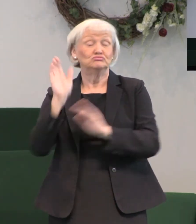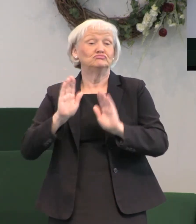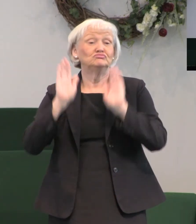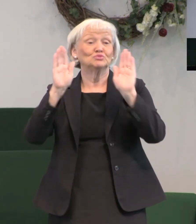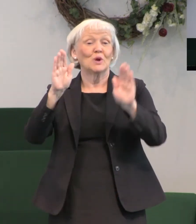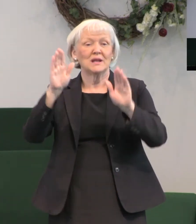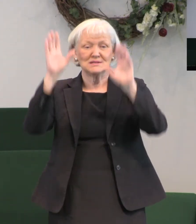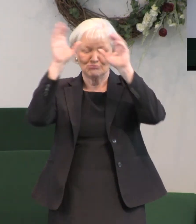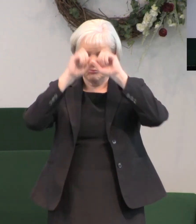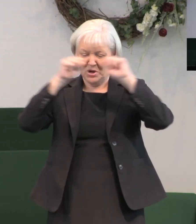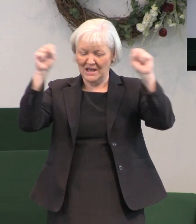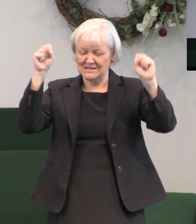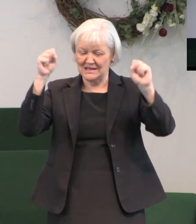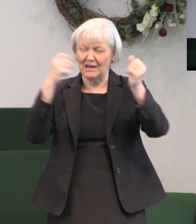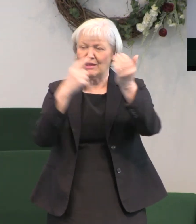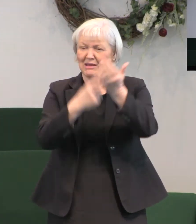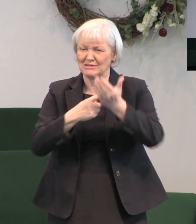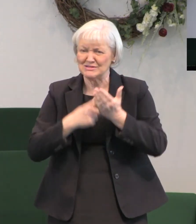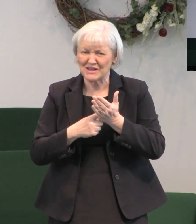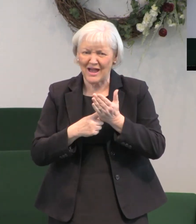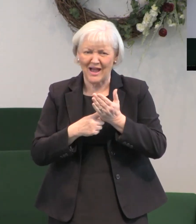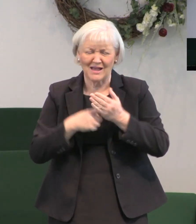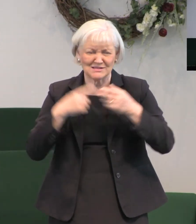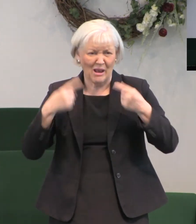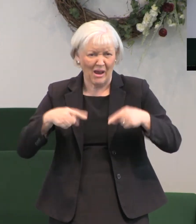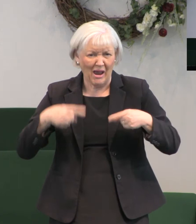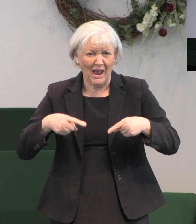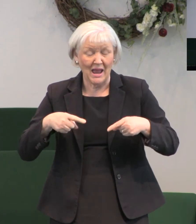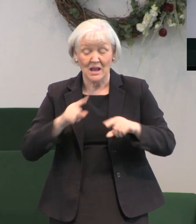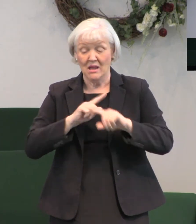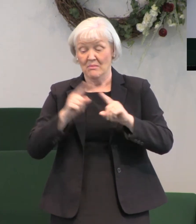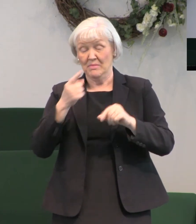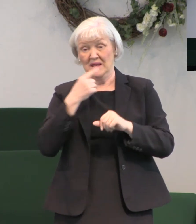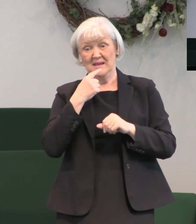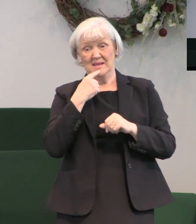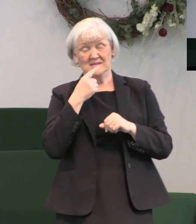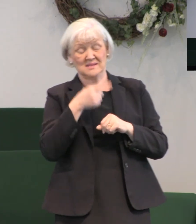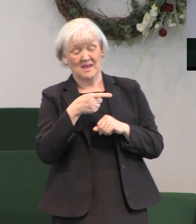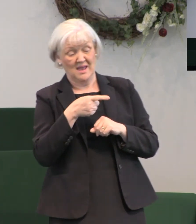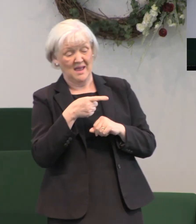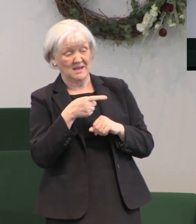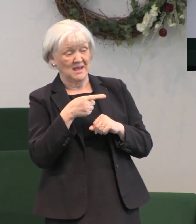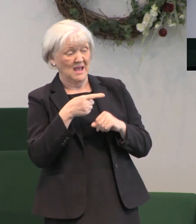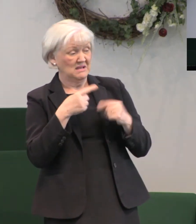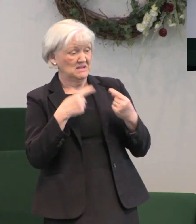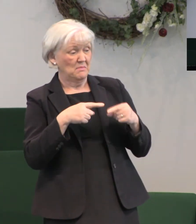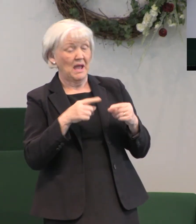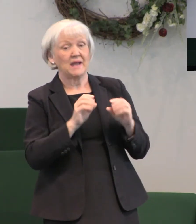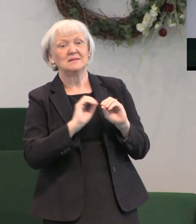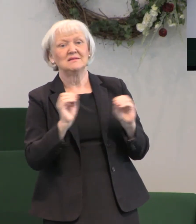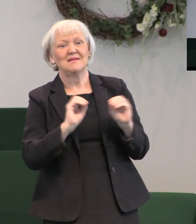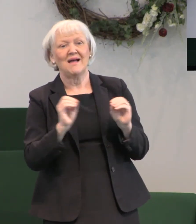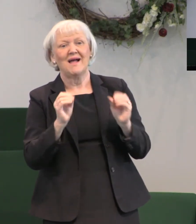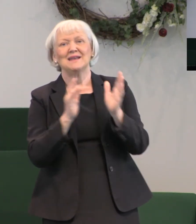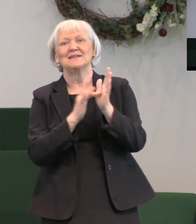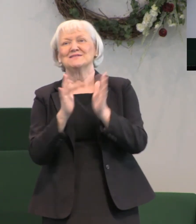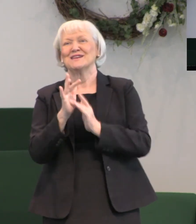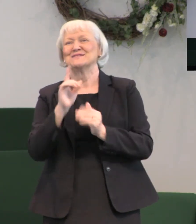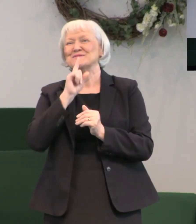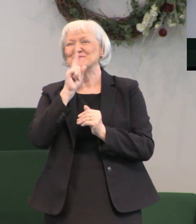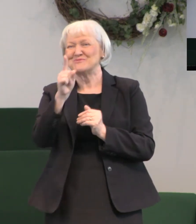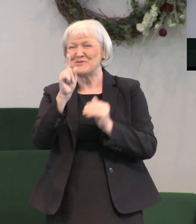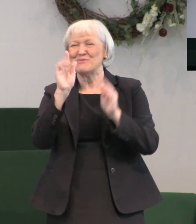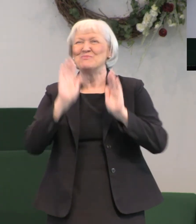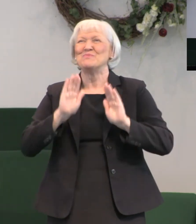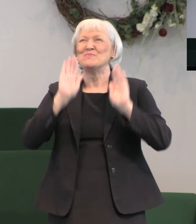and have discussions and debates. But he said there is no debate that Jesus is the greatest of all.